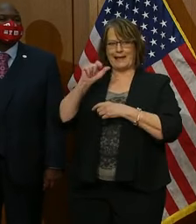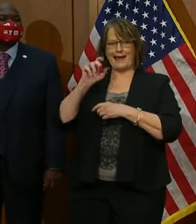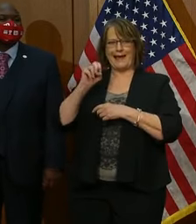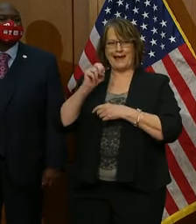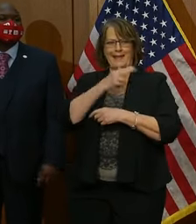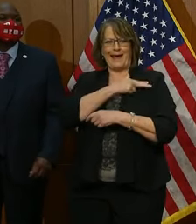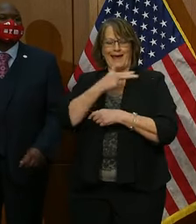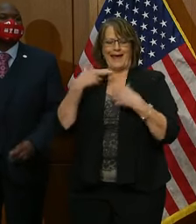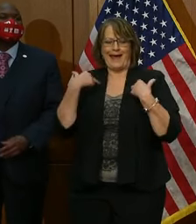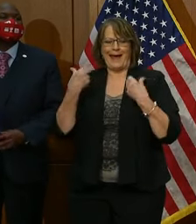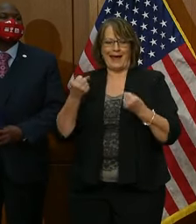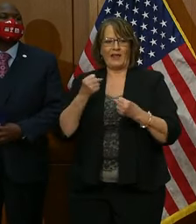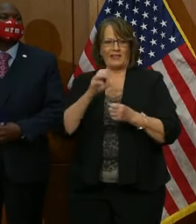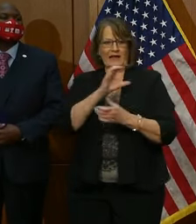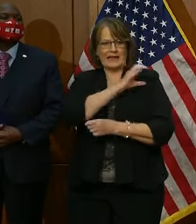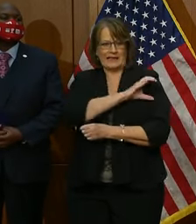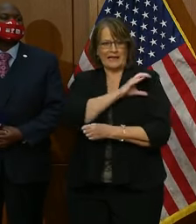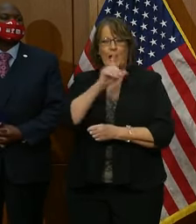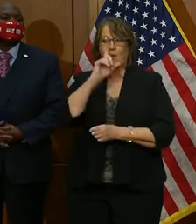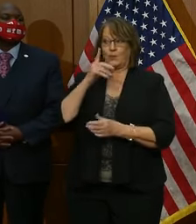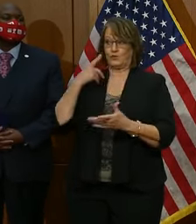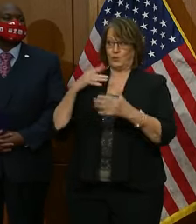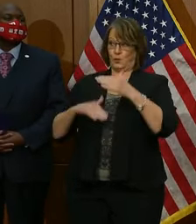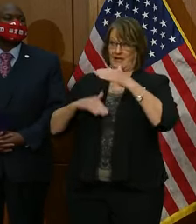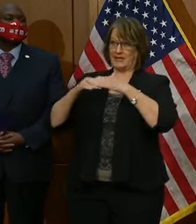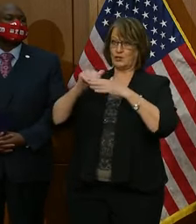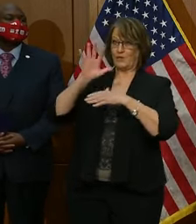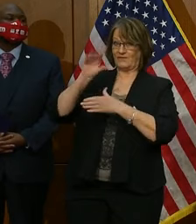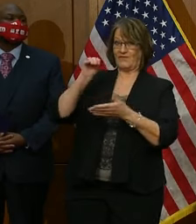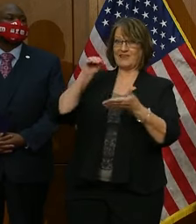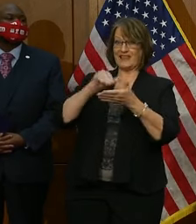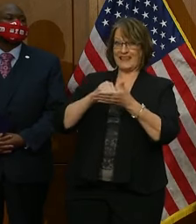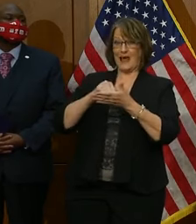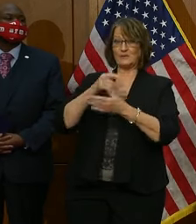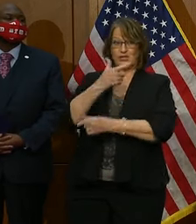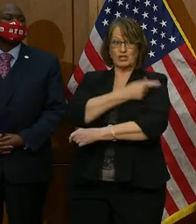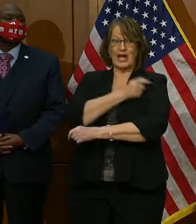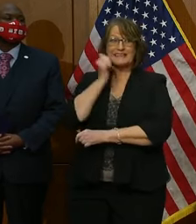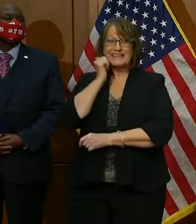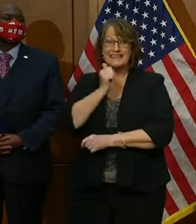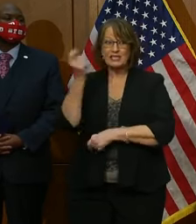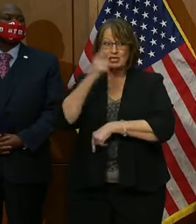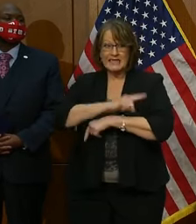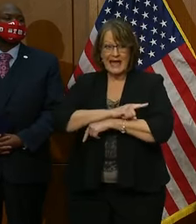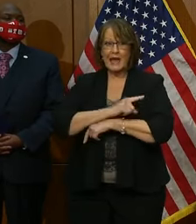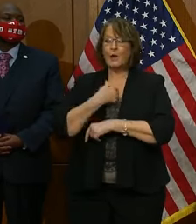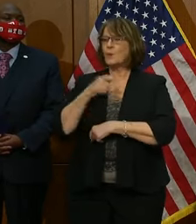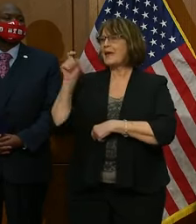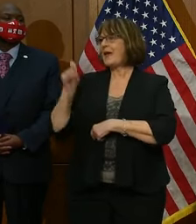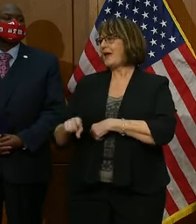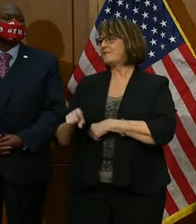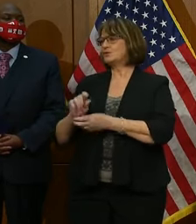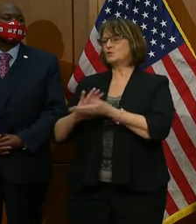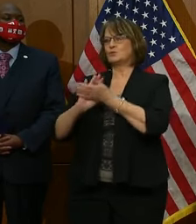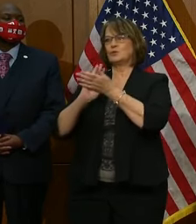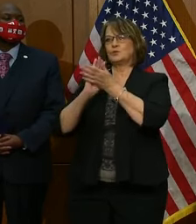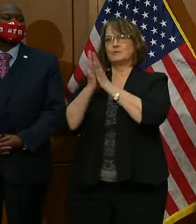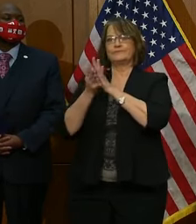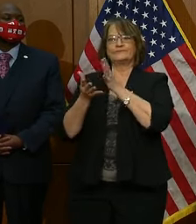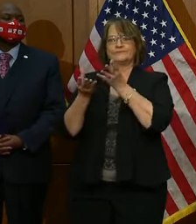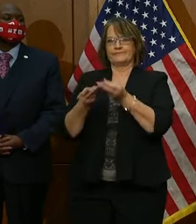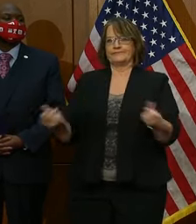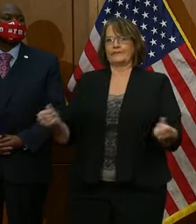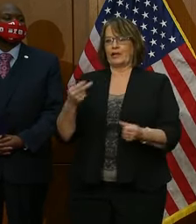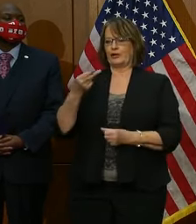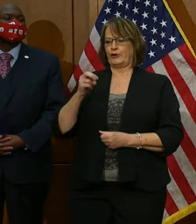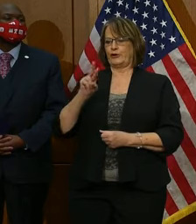if we're going to get to 50,000 doses a day, which is what we need to do if we're going to get herd immunity in the Commonwealth, we really do need